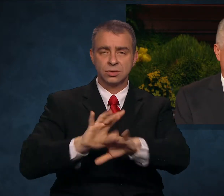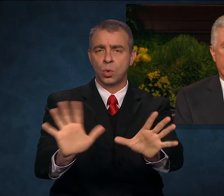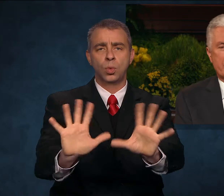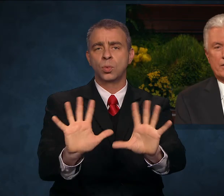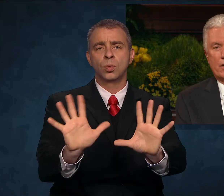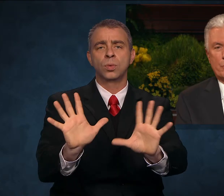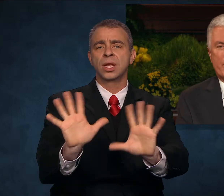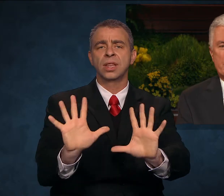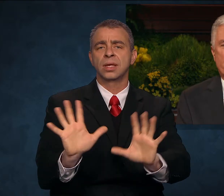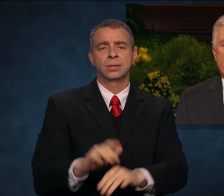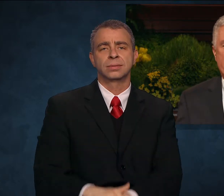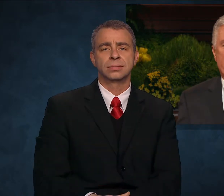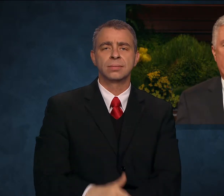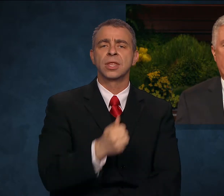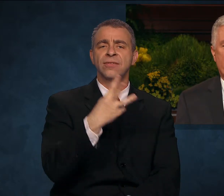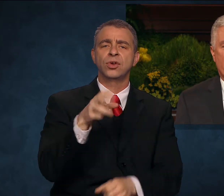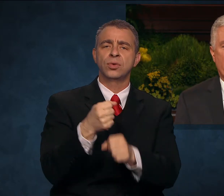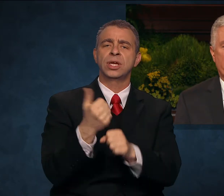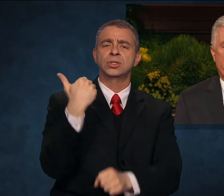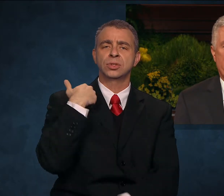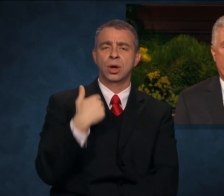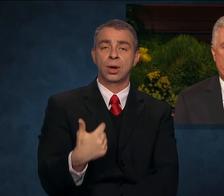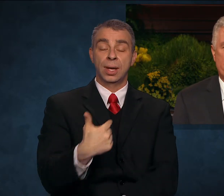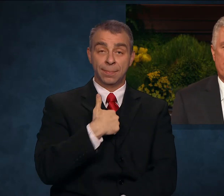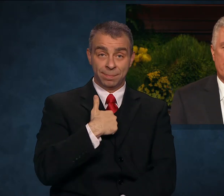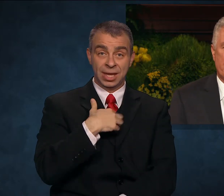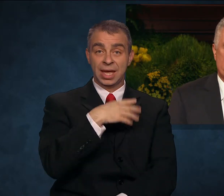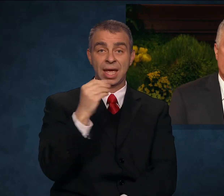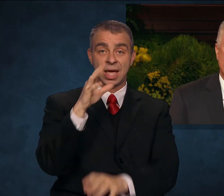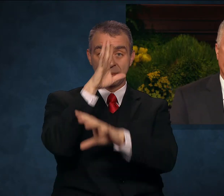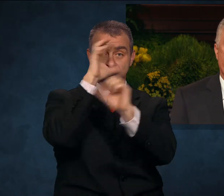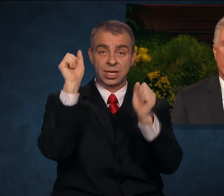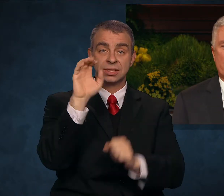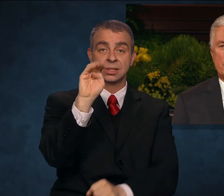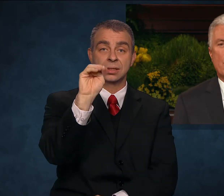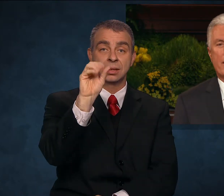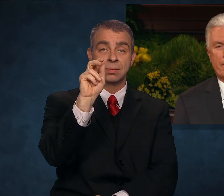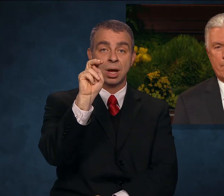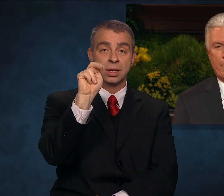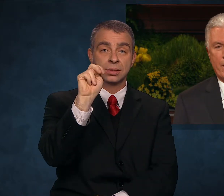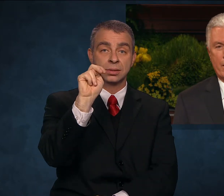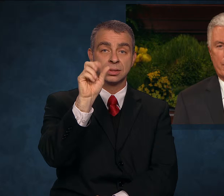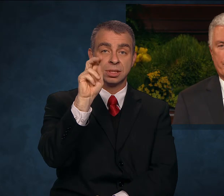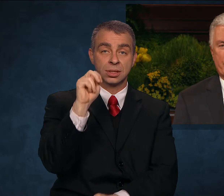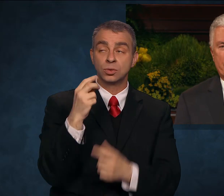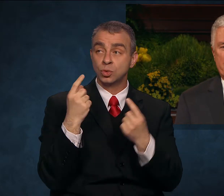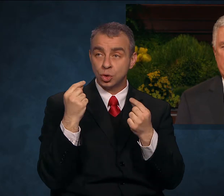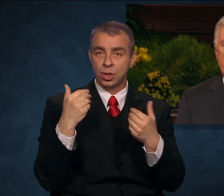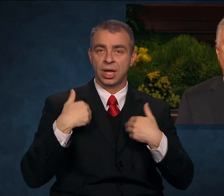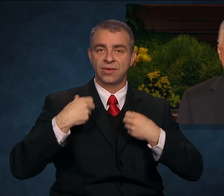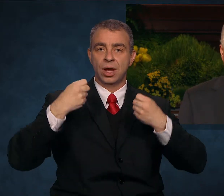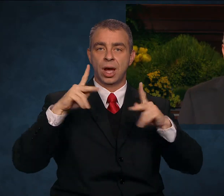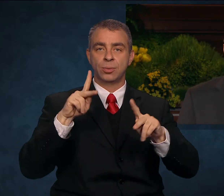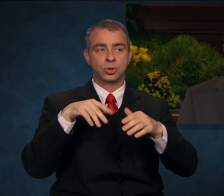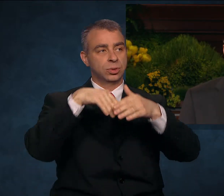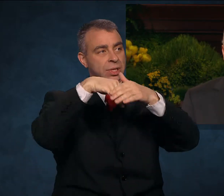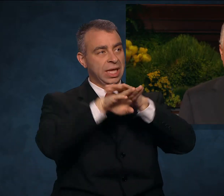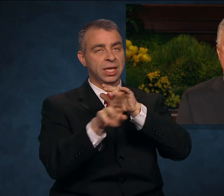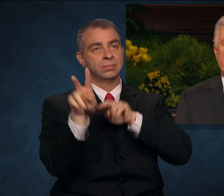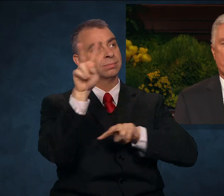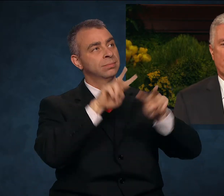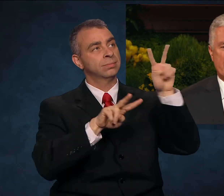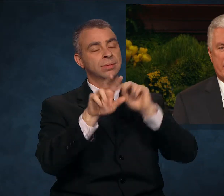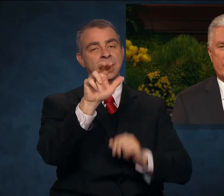Several years ago, President Monson and I were offered an opportunity to tour Air Force One, the magnificent aircraft that